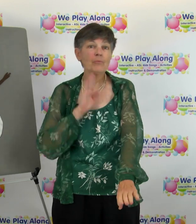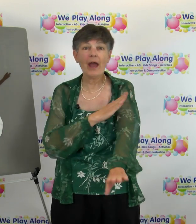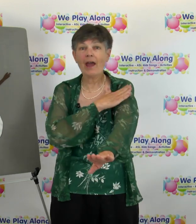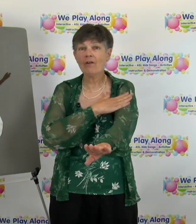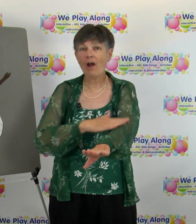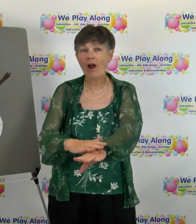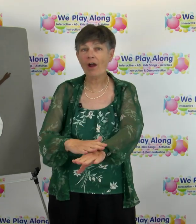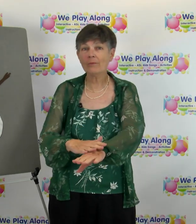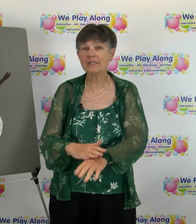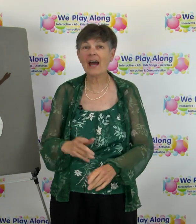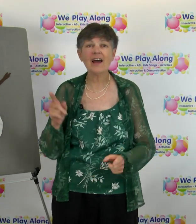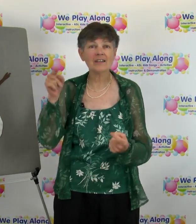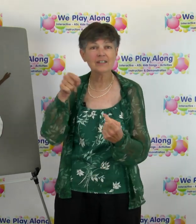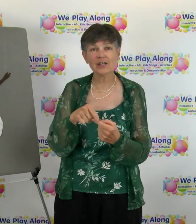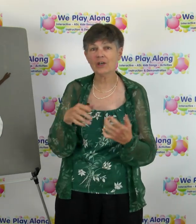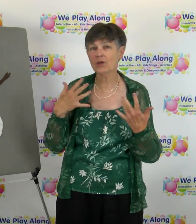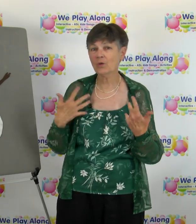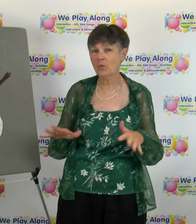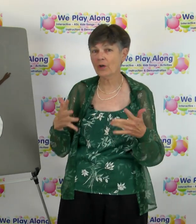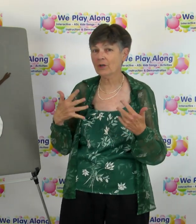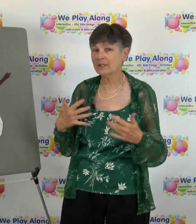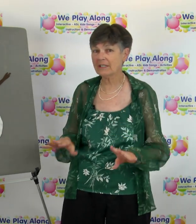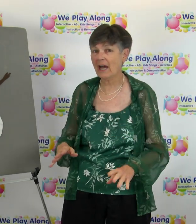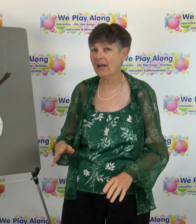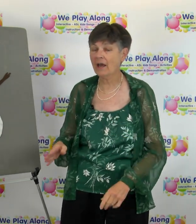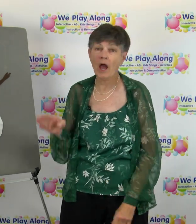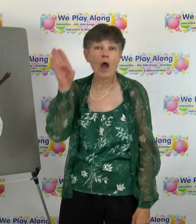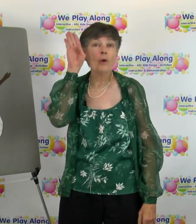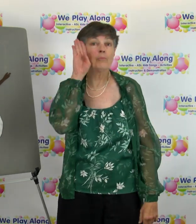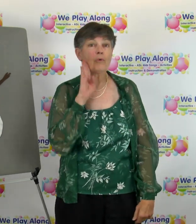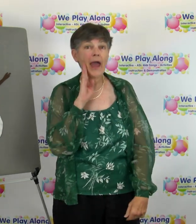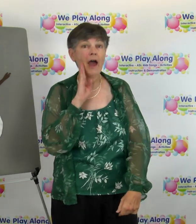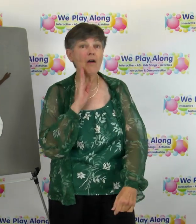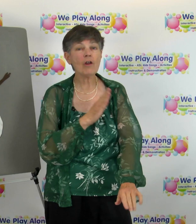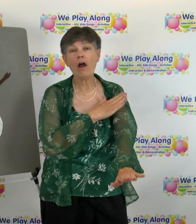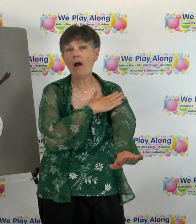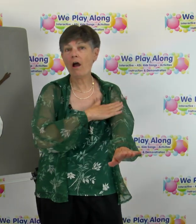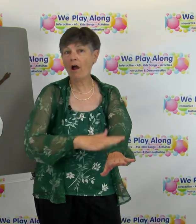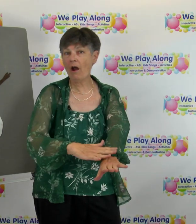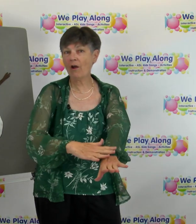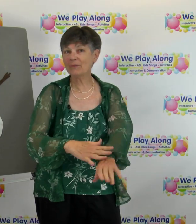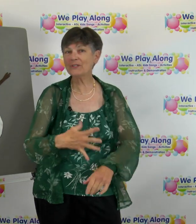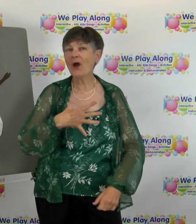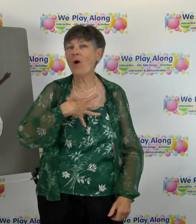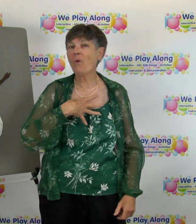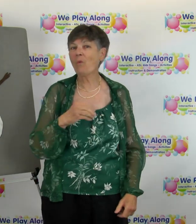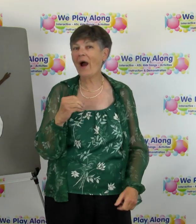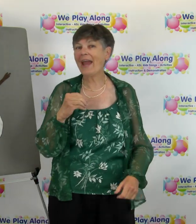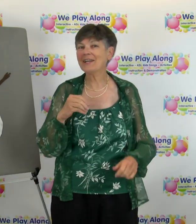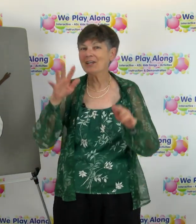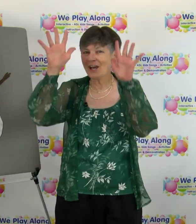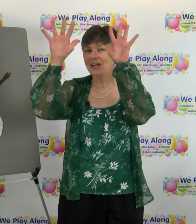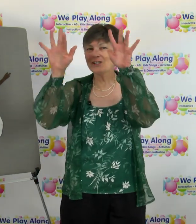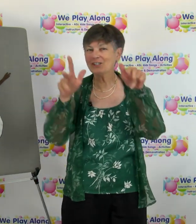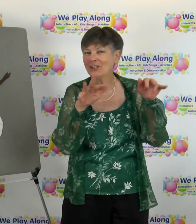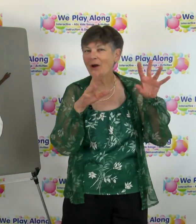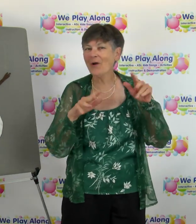brown arms until we're done brown arms white snow